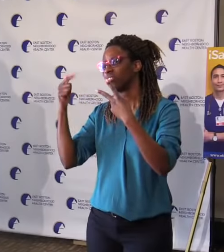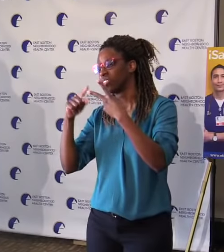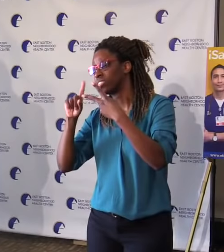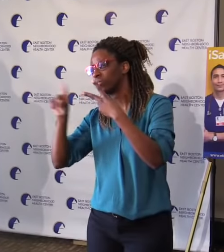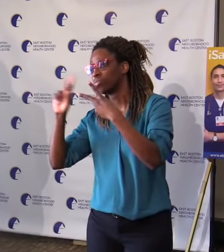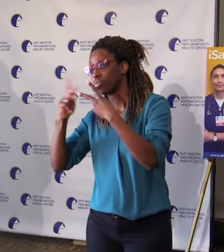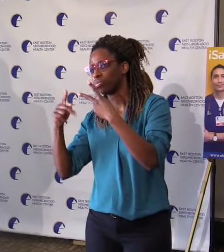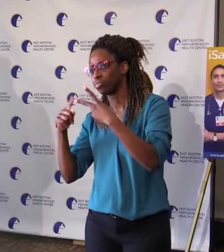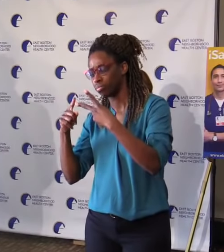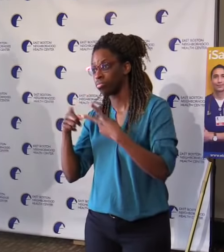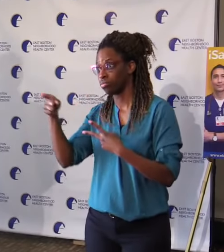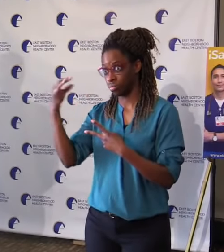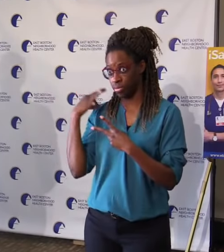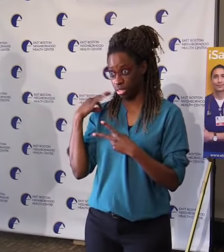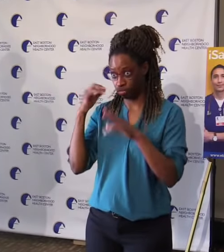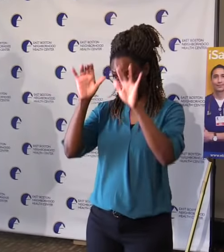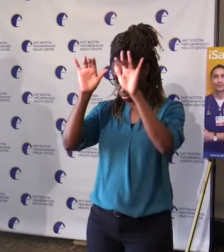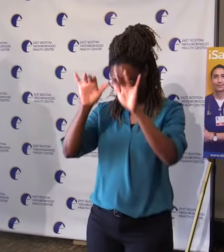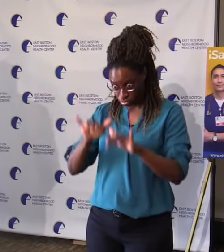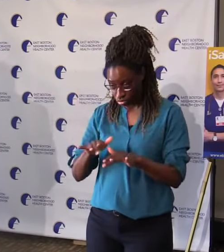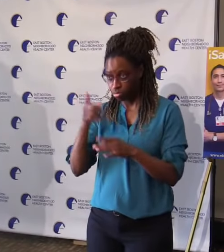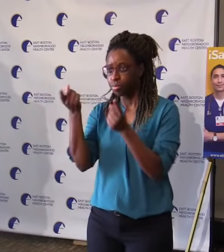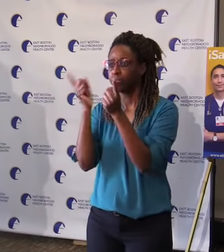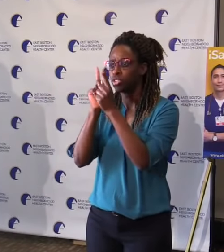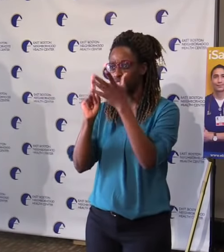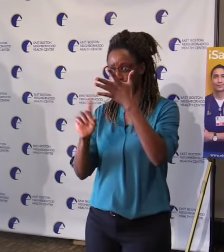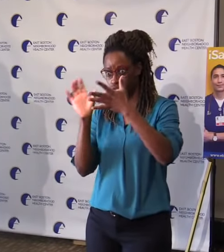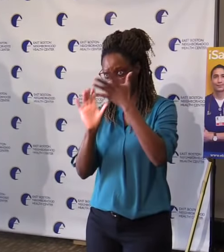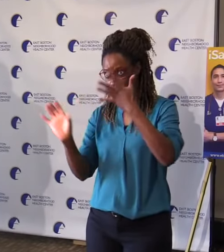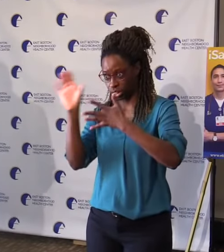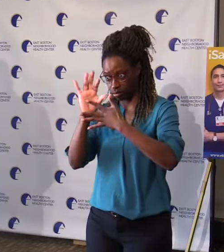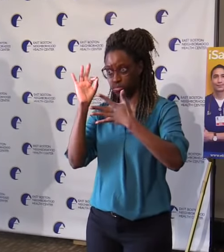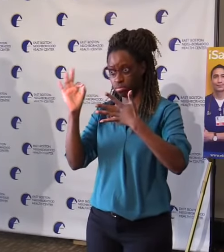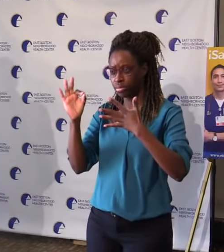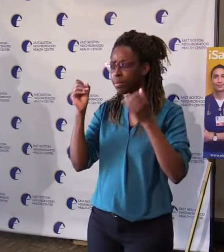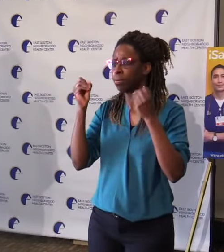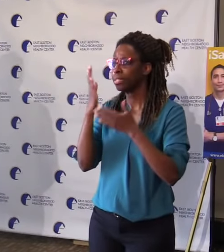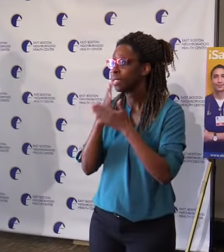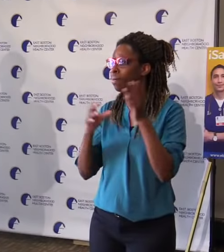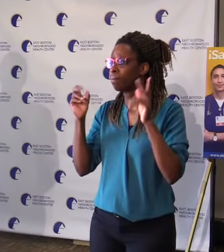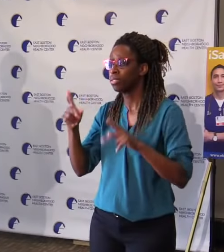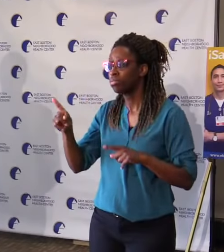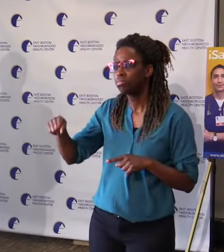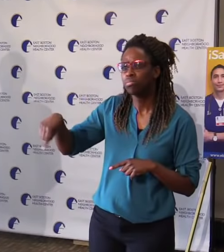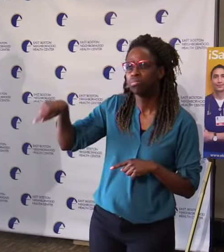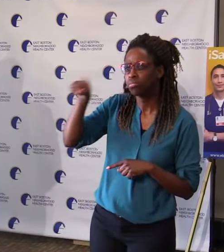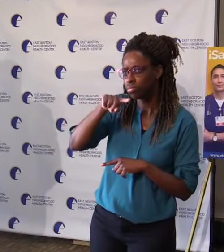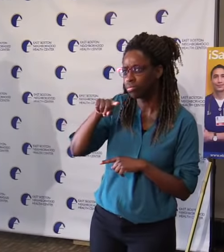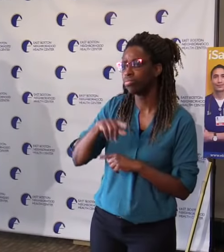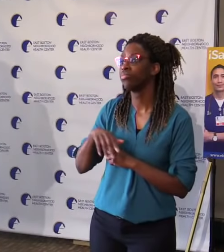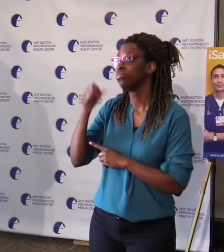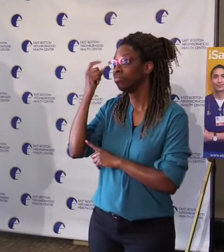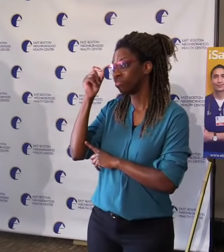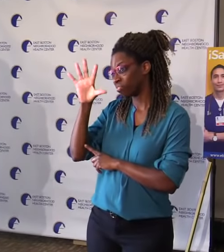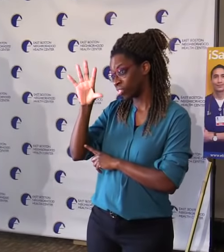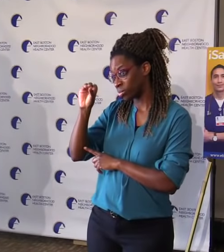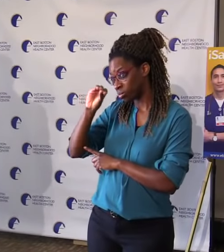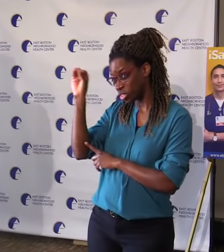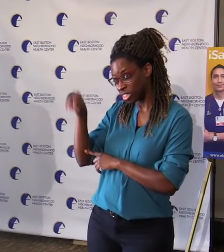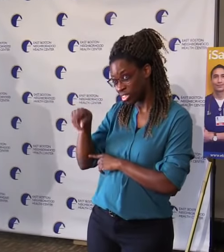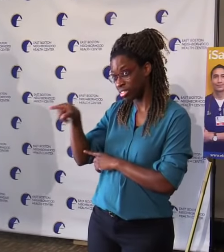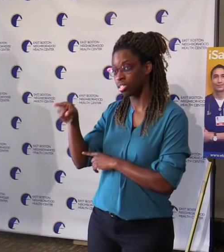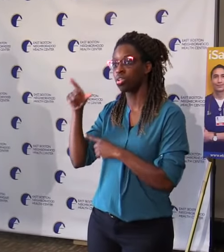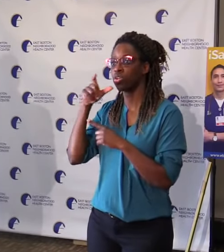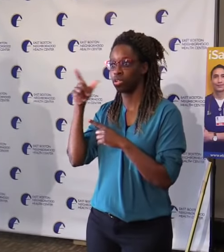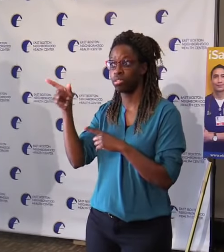programs. Restaurants, bars, caterers, personal services, independent retailers currently make up about 50